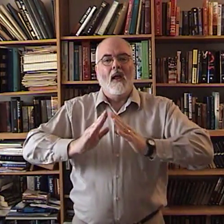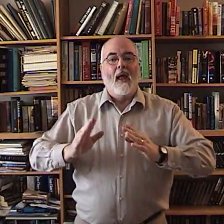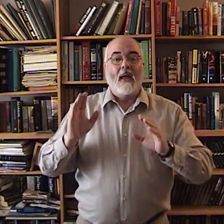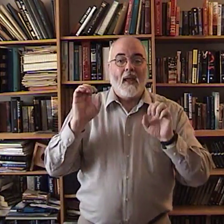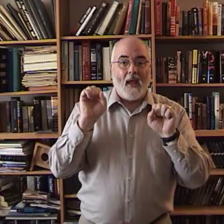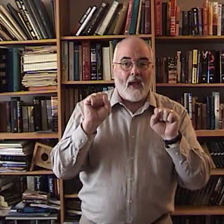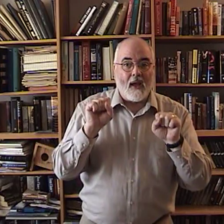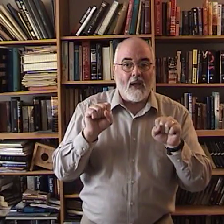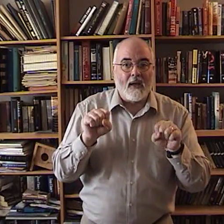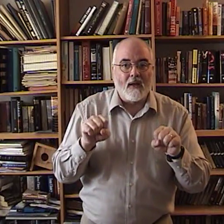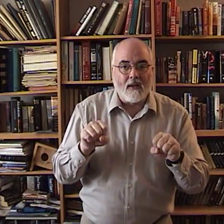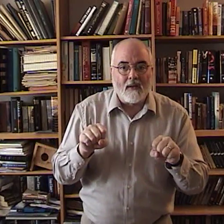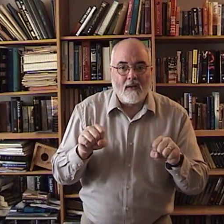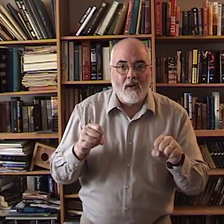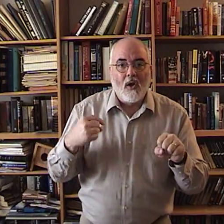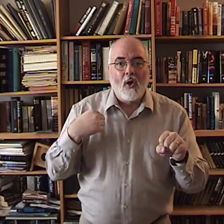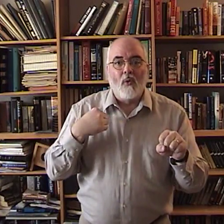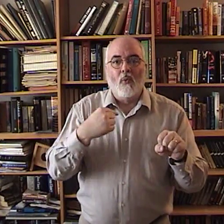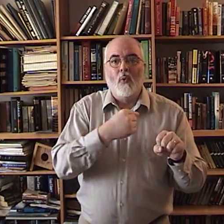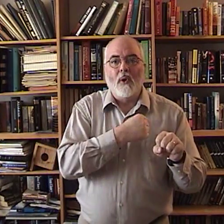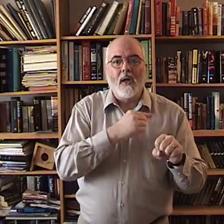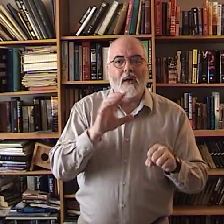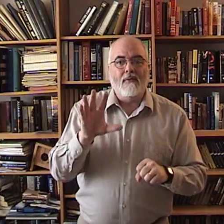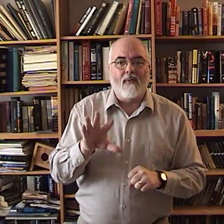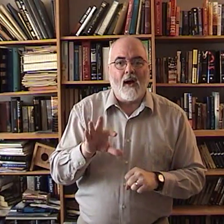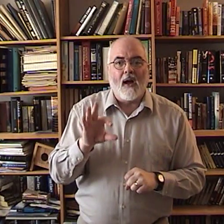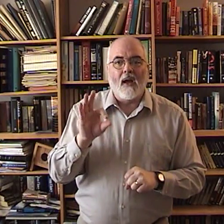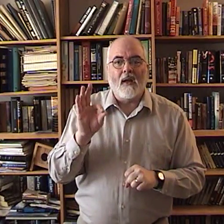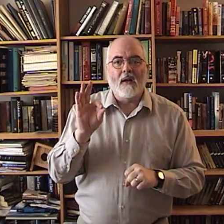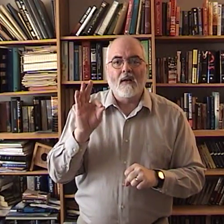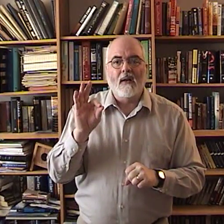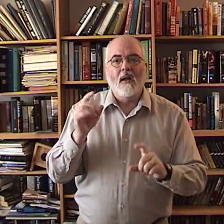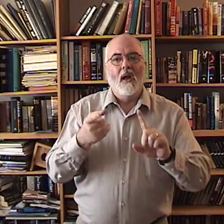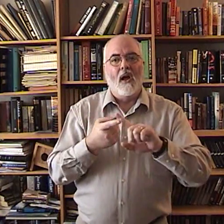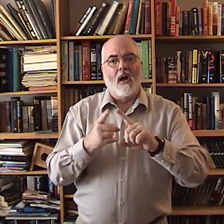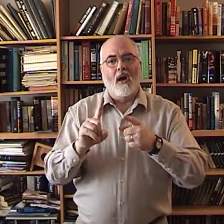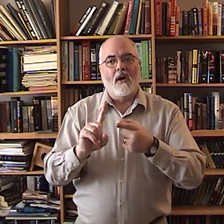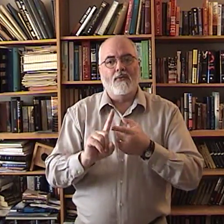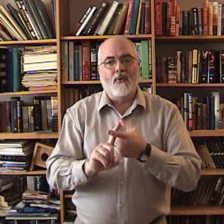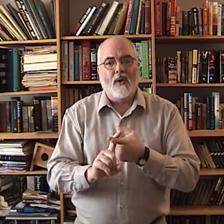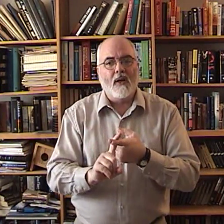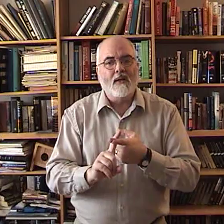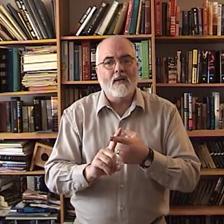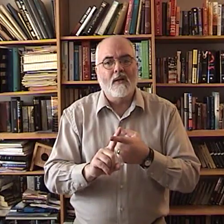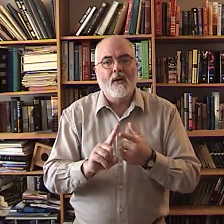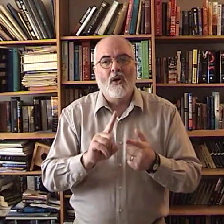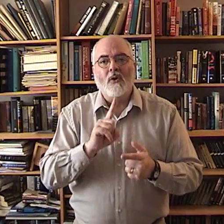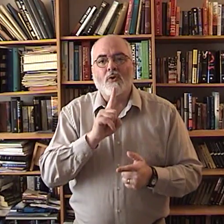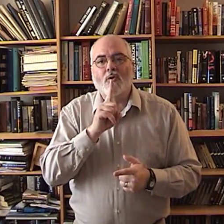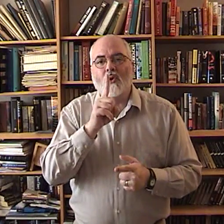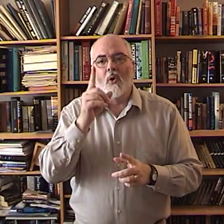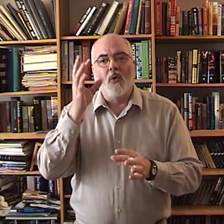Can we find a friend so